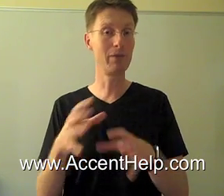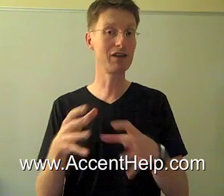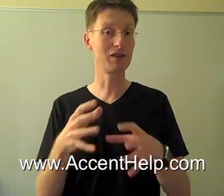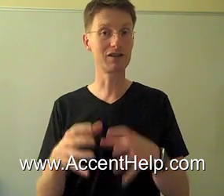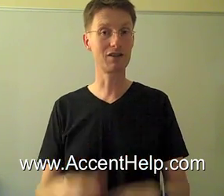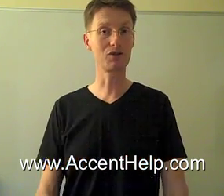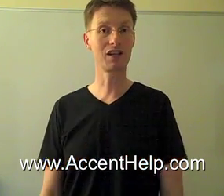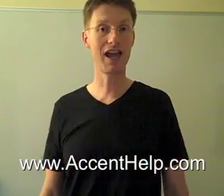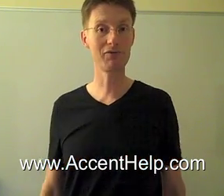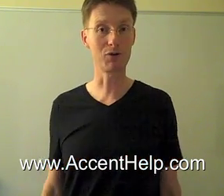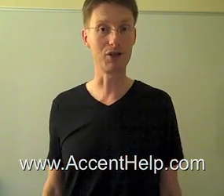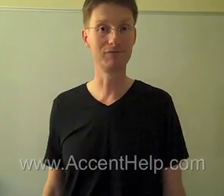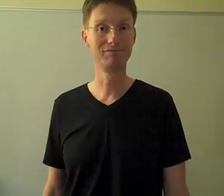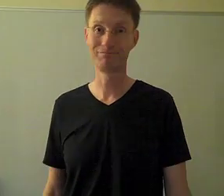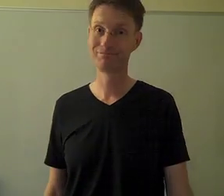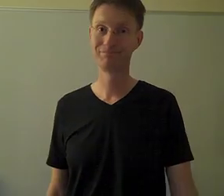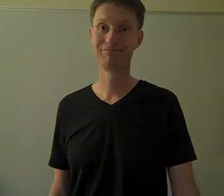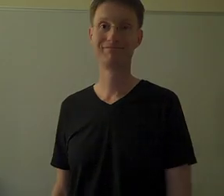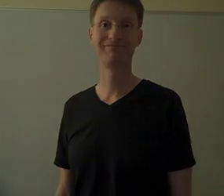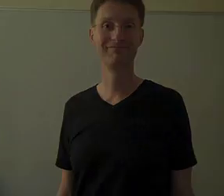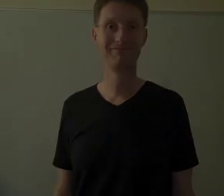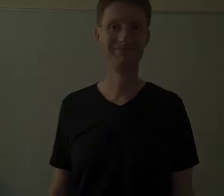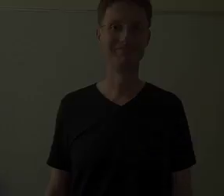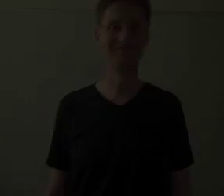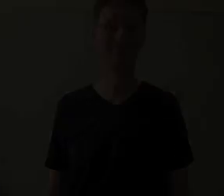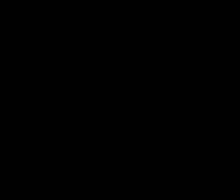benefits that those can have for you. And the benefits that...